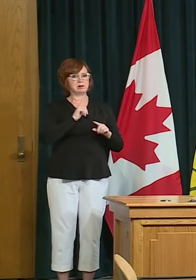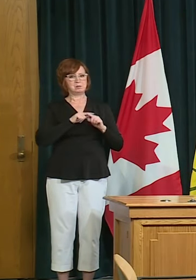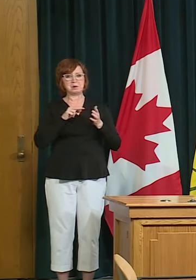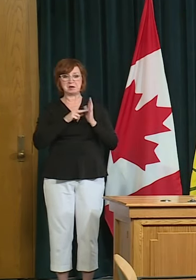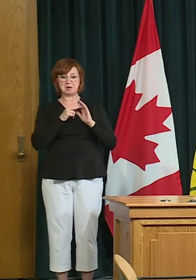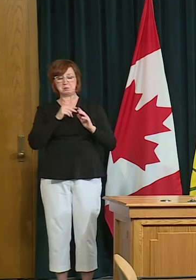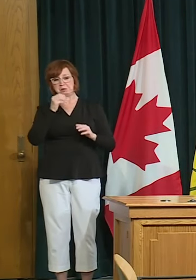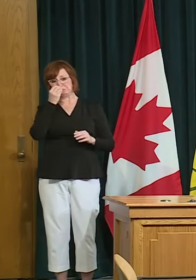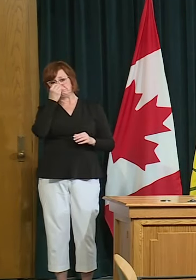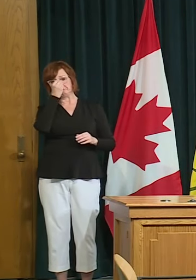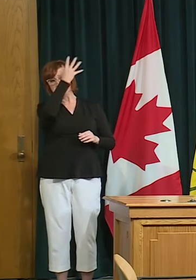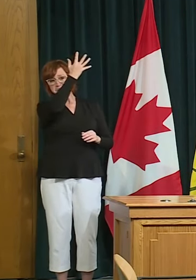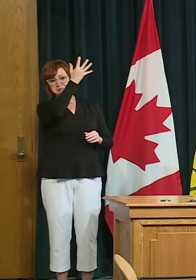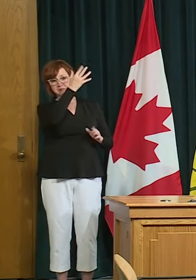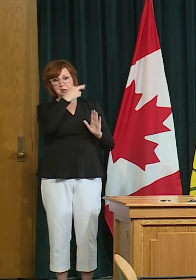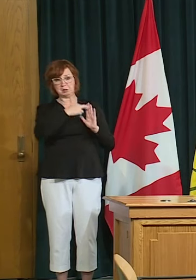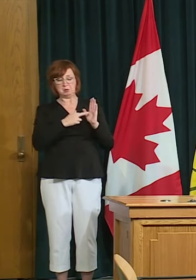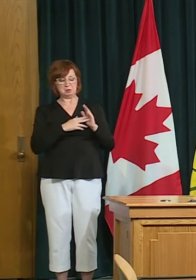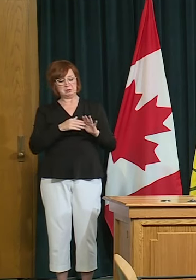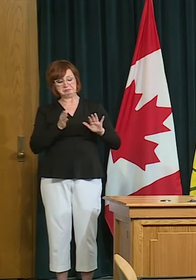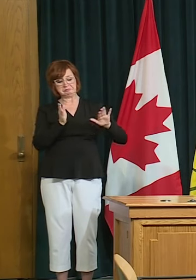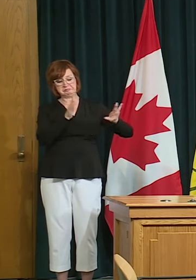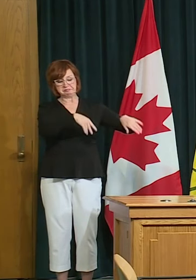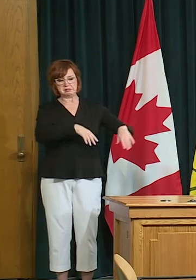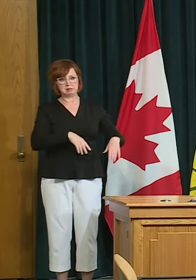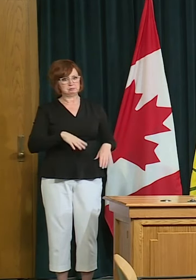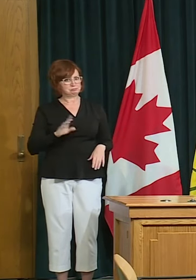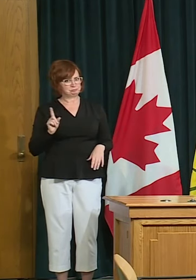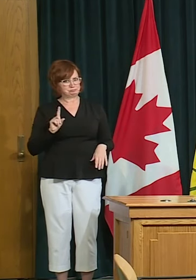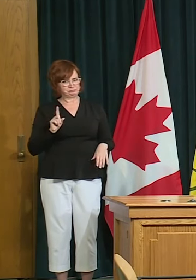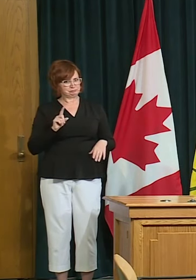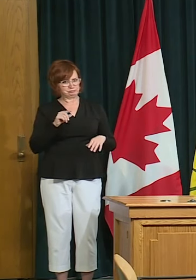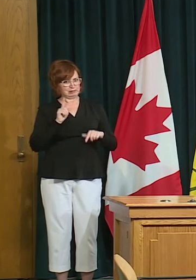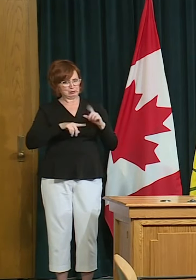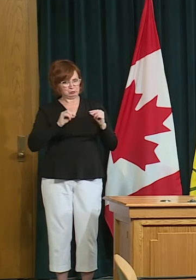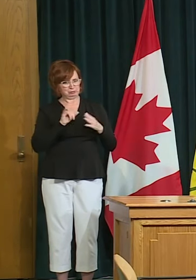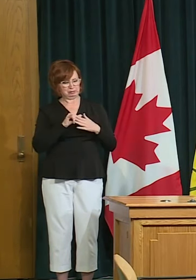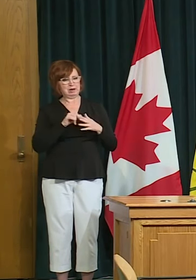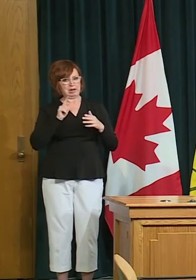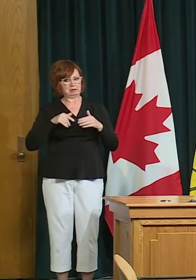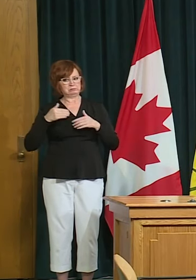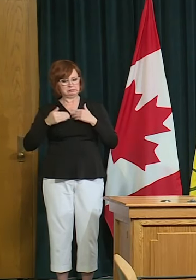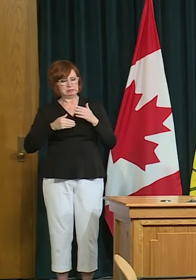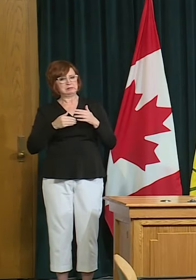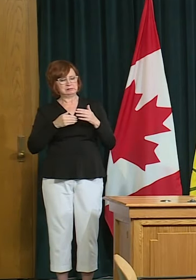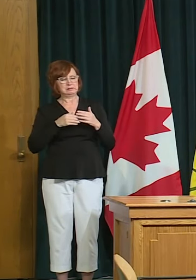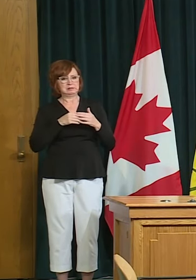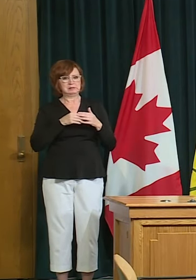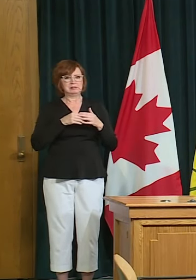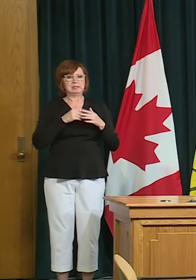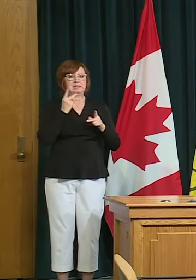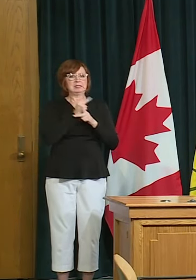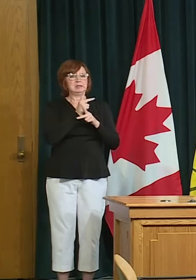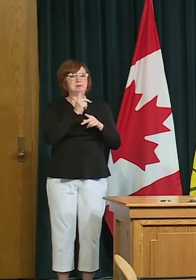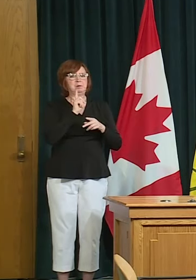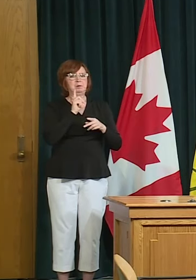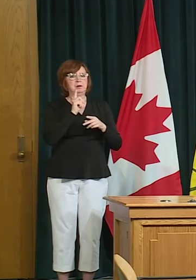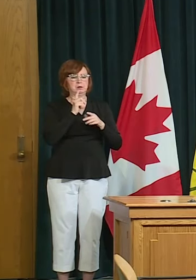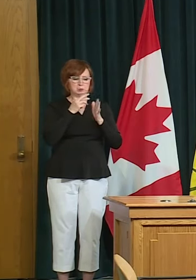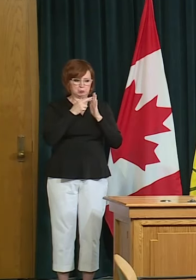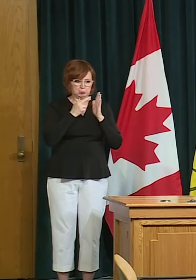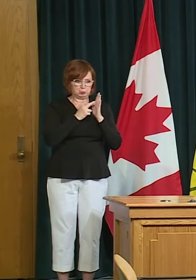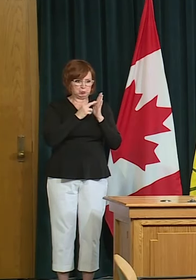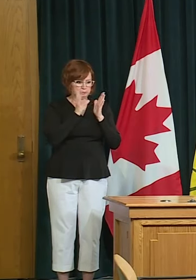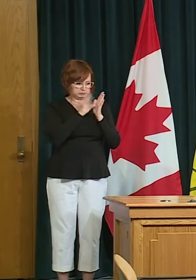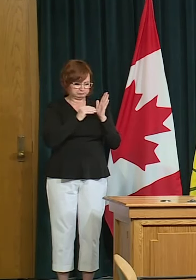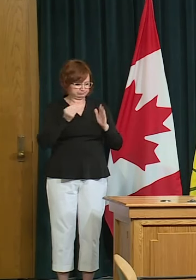into our almost subconscious memory so that if and when uh we see a second wave